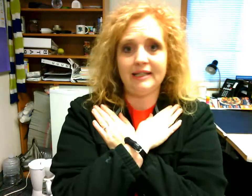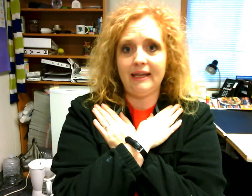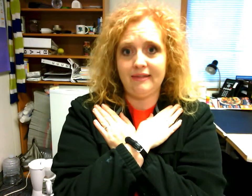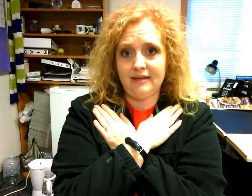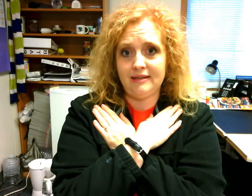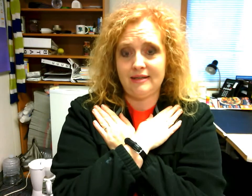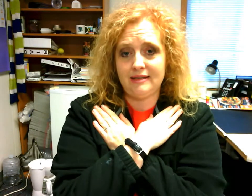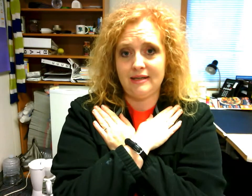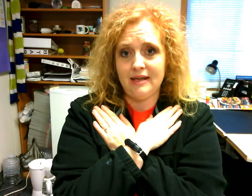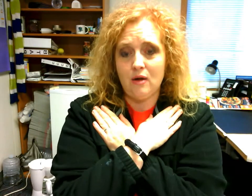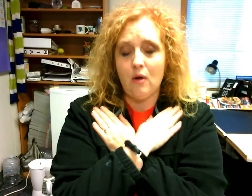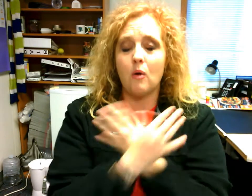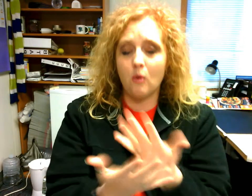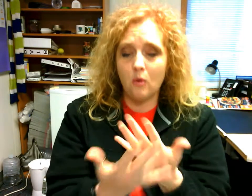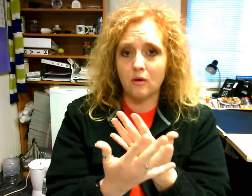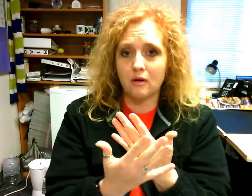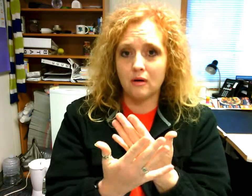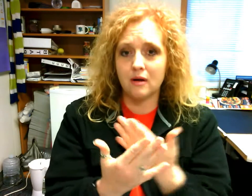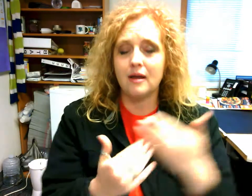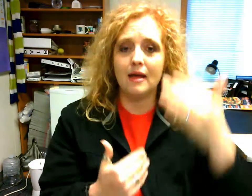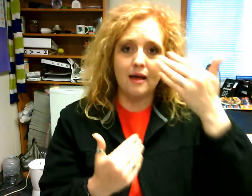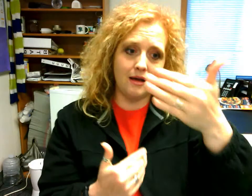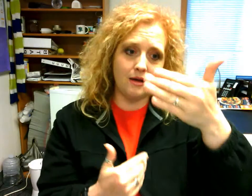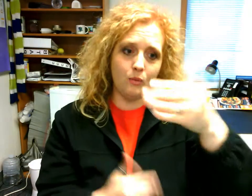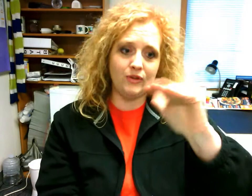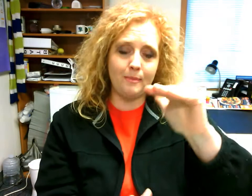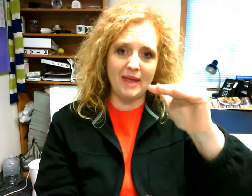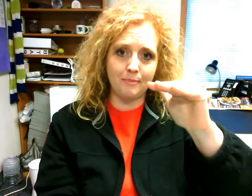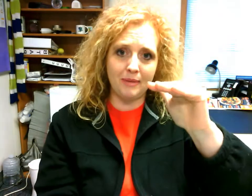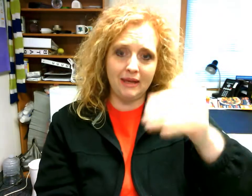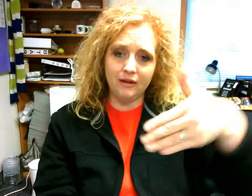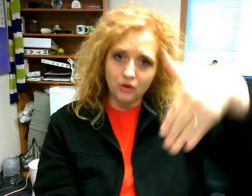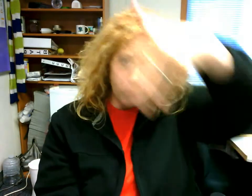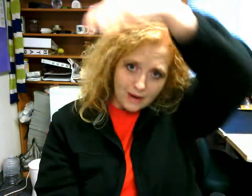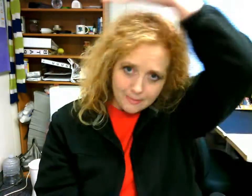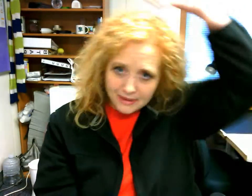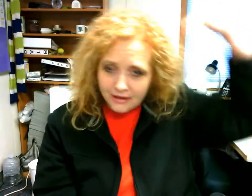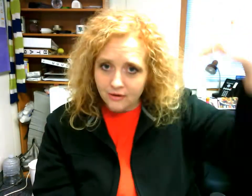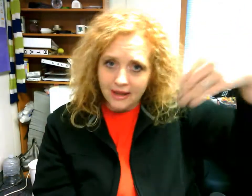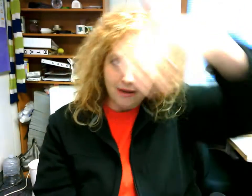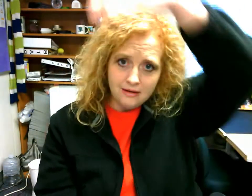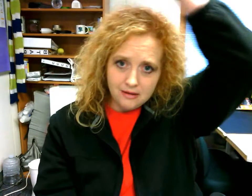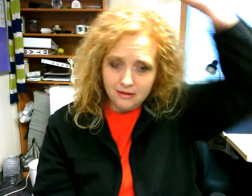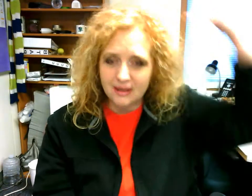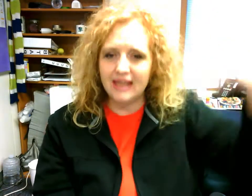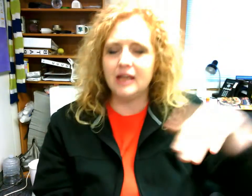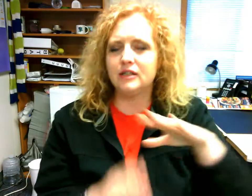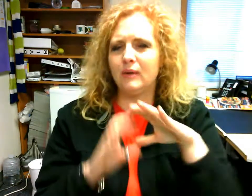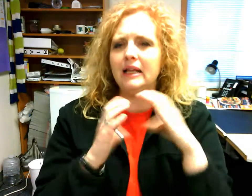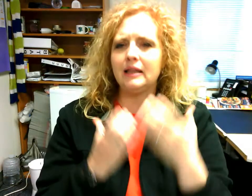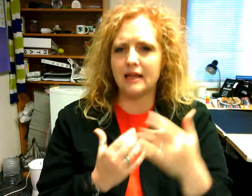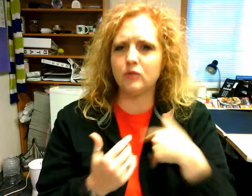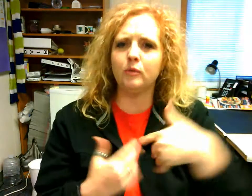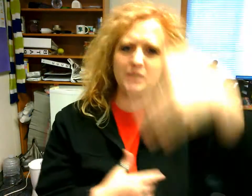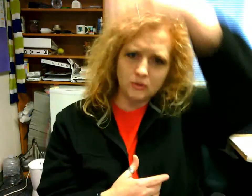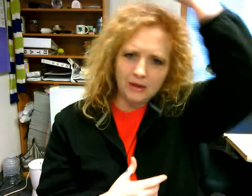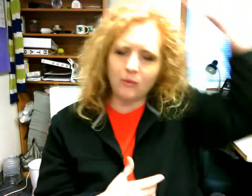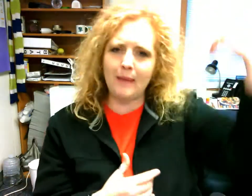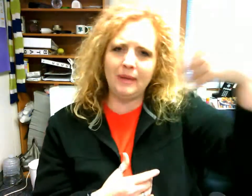like this or uh with a bent b you're wrapping your head so in class we'll be doing wrapping